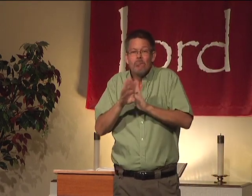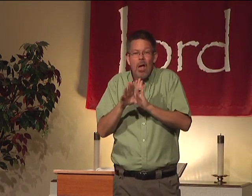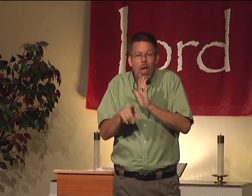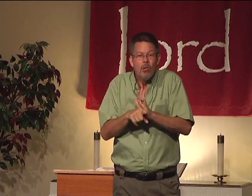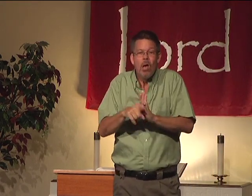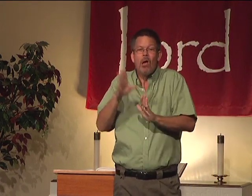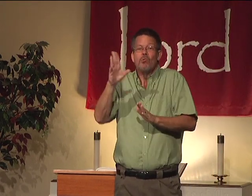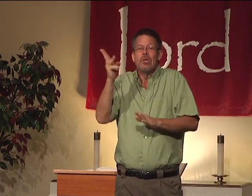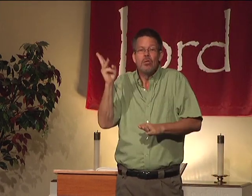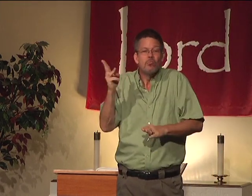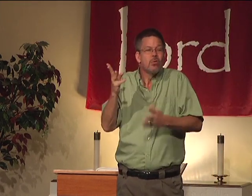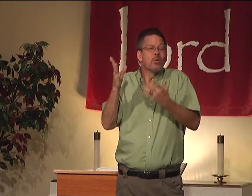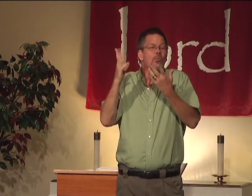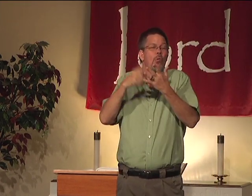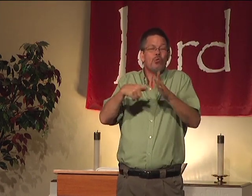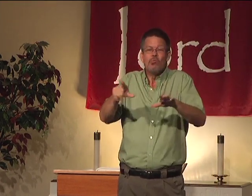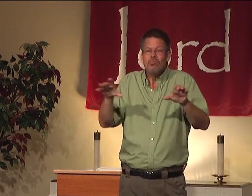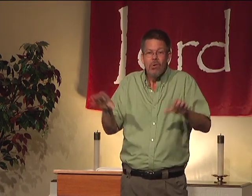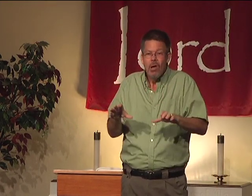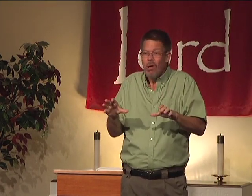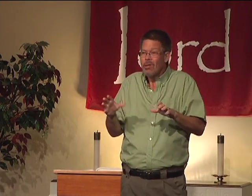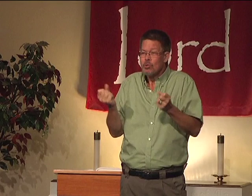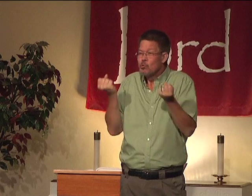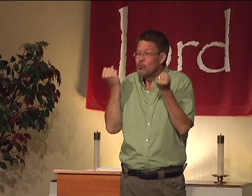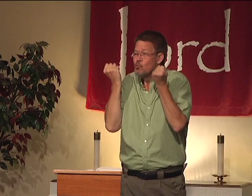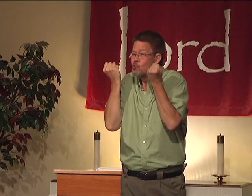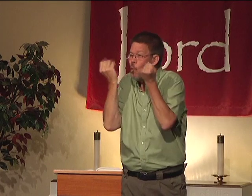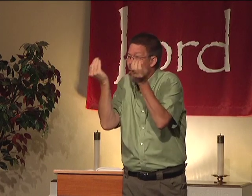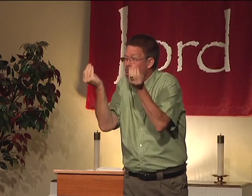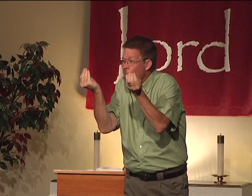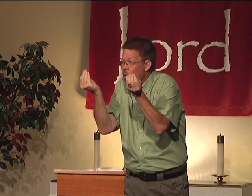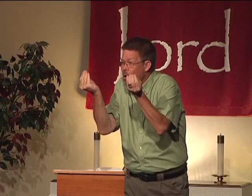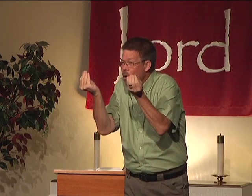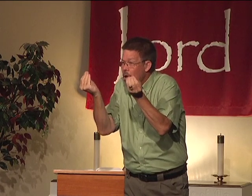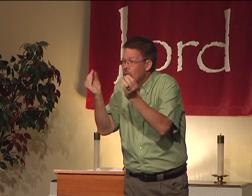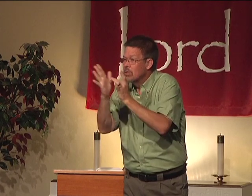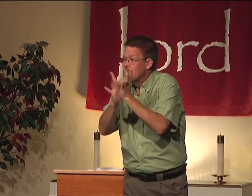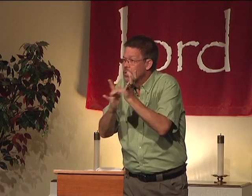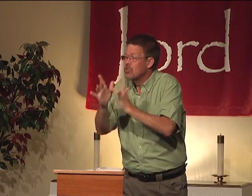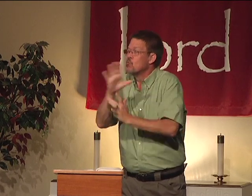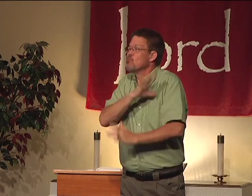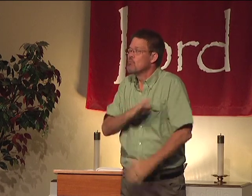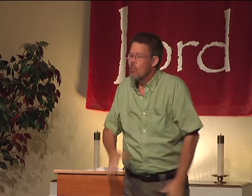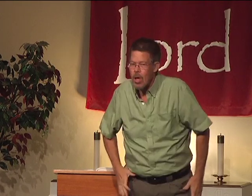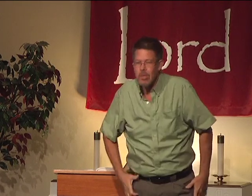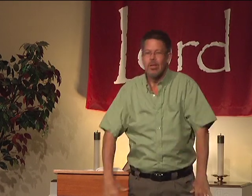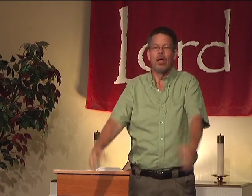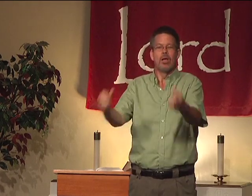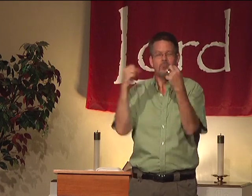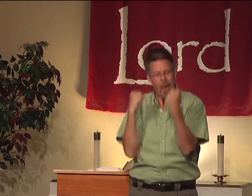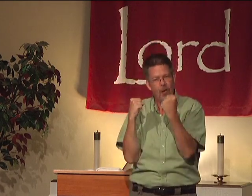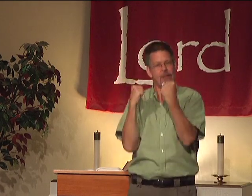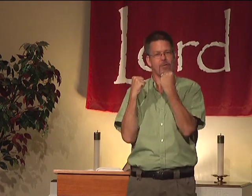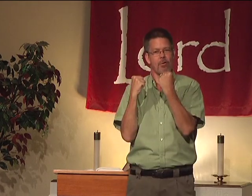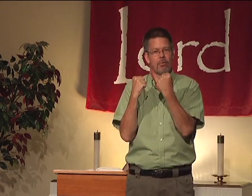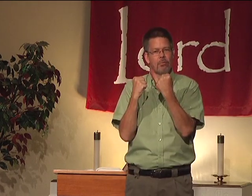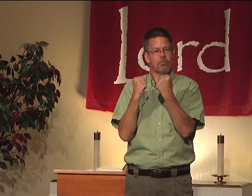matter what your life is, your background, your history, what you've done. So what? Jesus Christ is